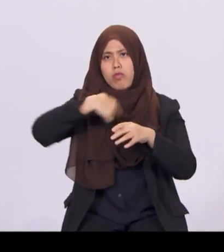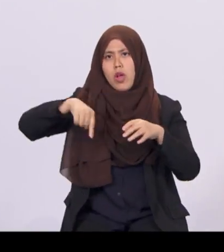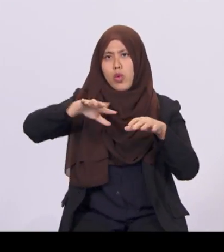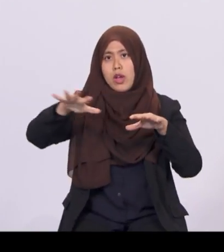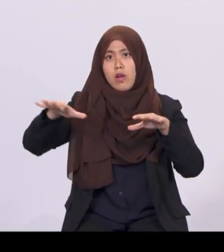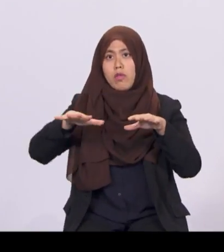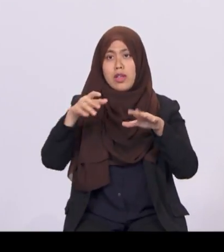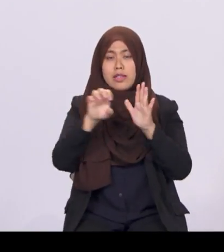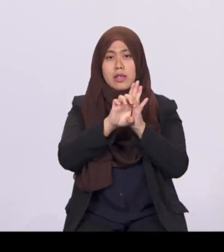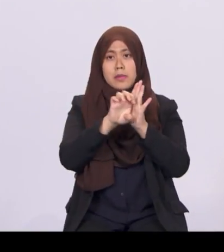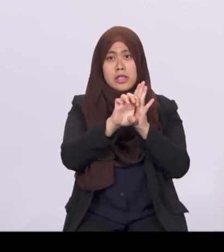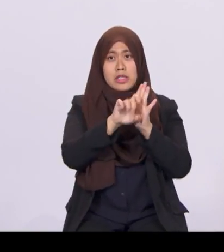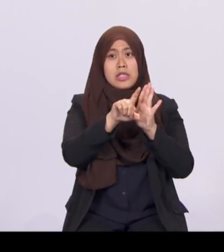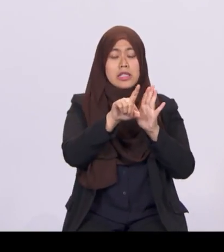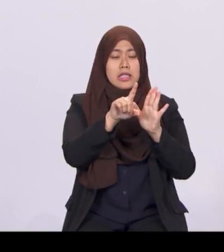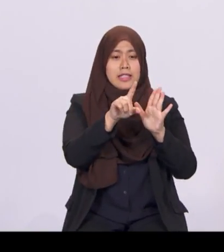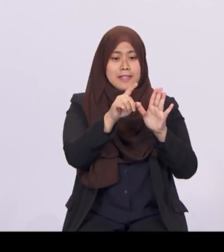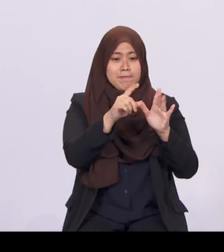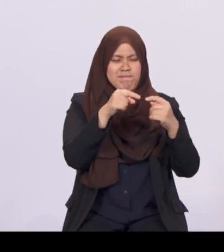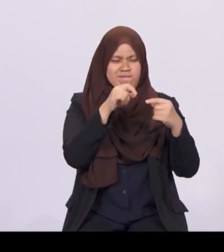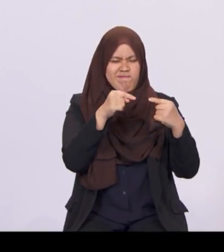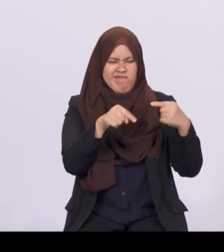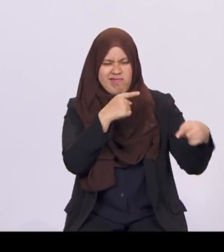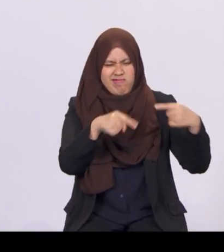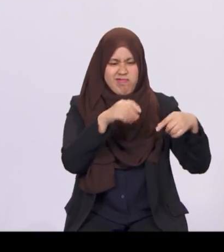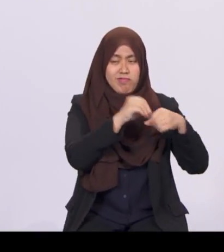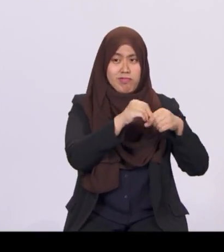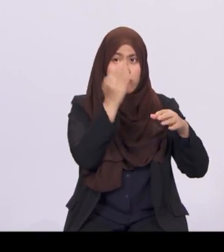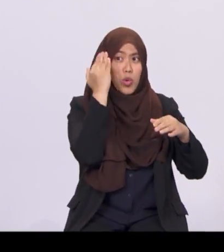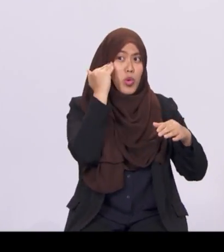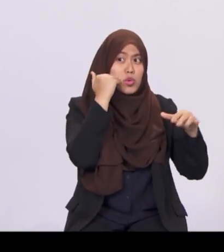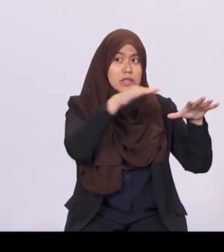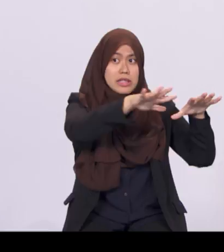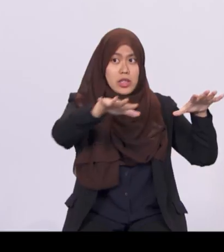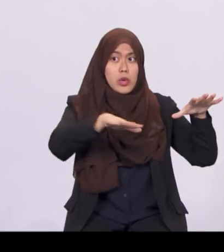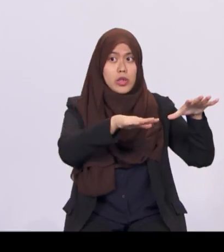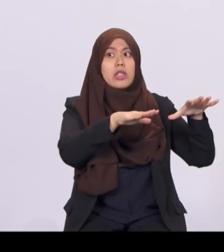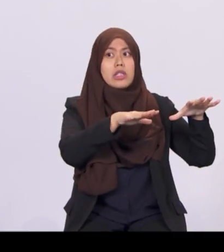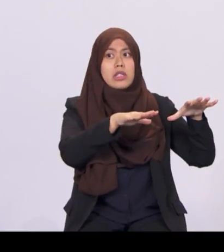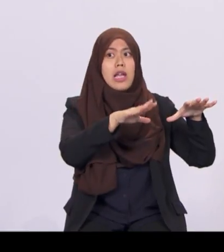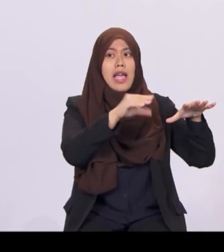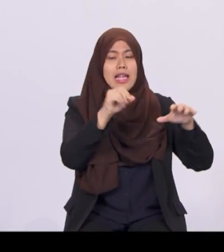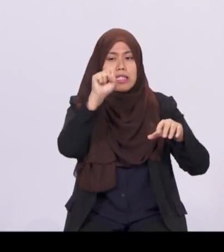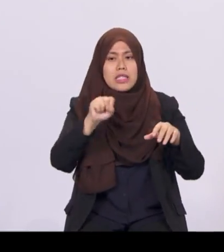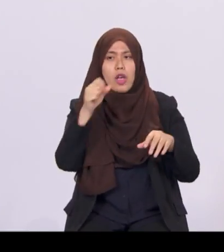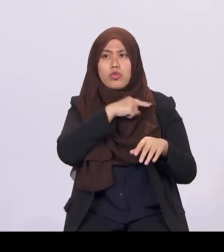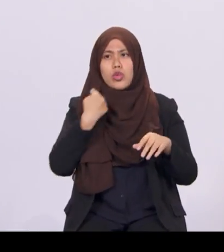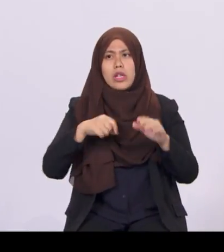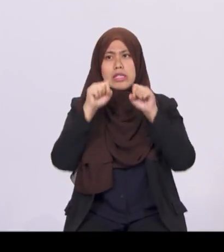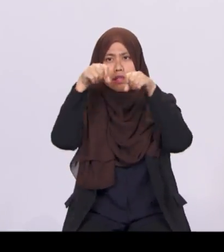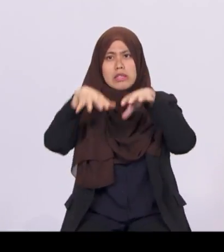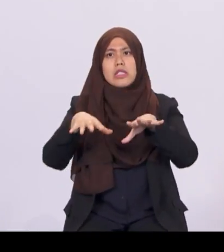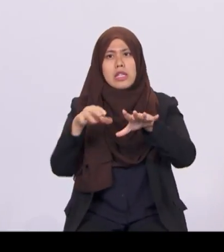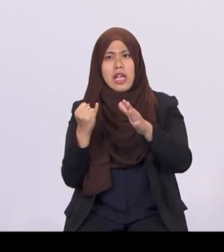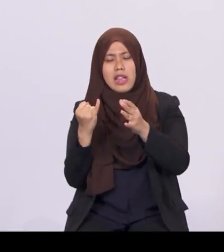Peninsula and in the South China Sea can dampen investors' confidence, while the threat of terrorism across the region